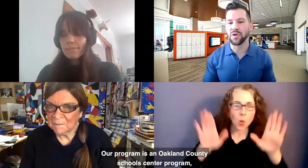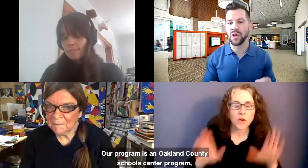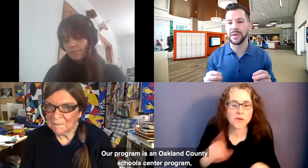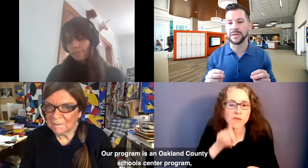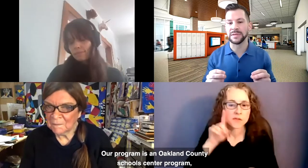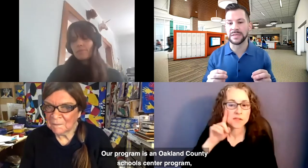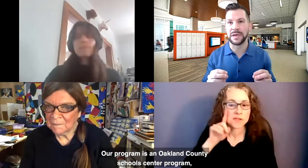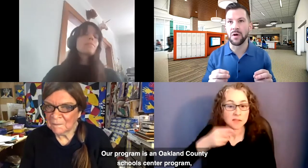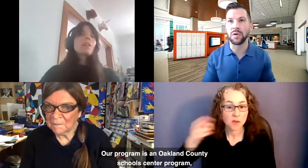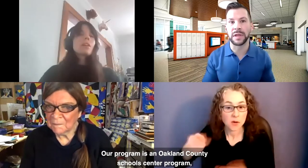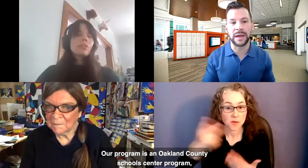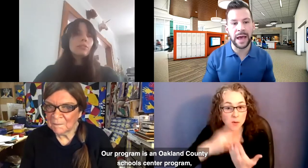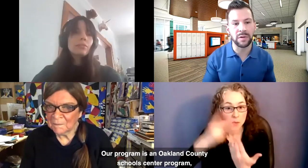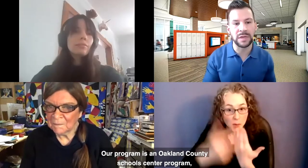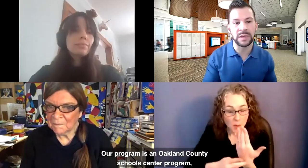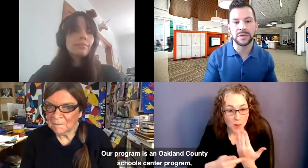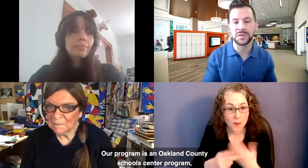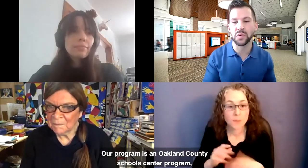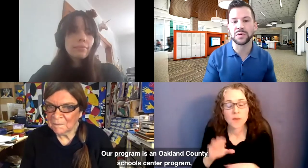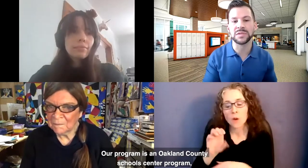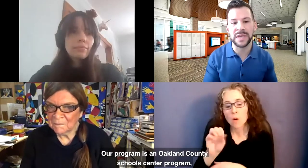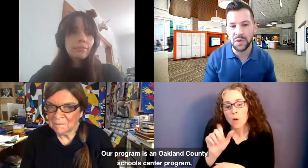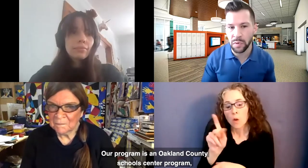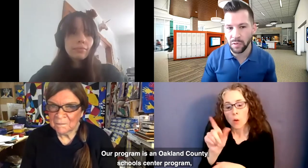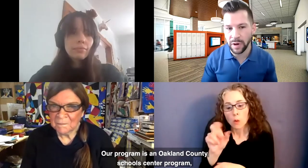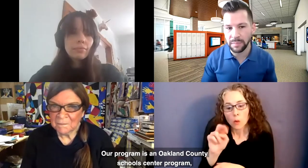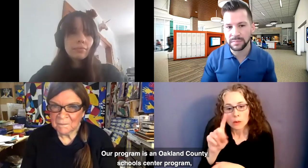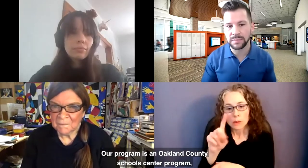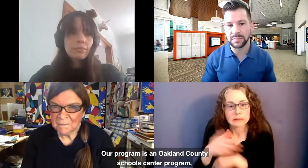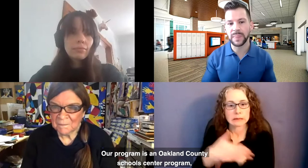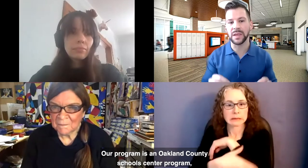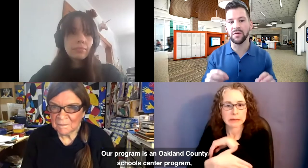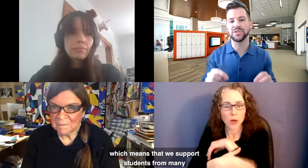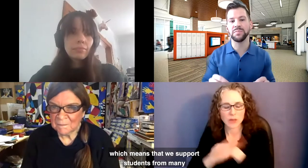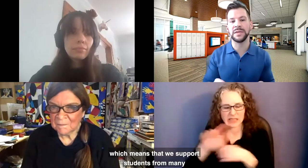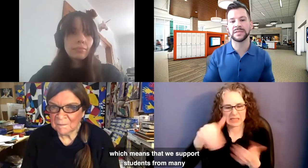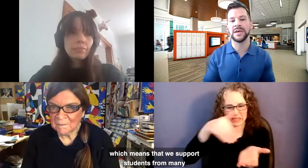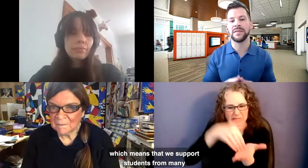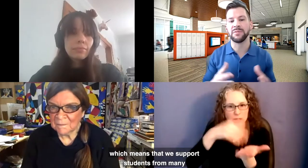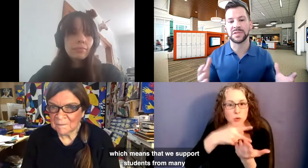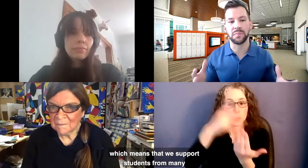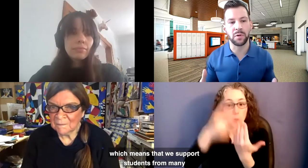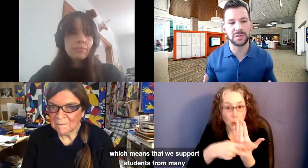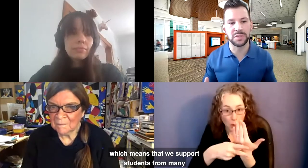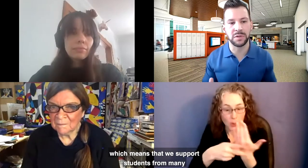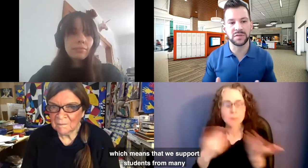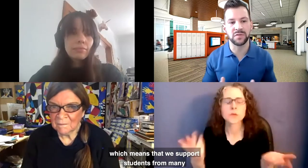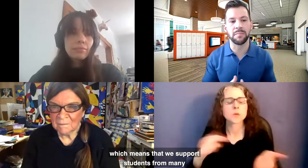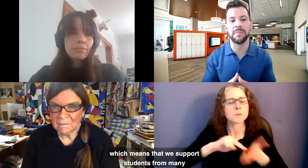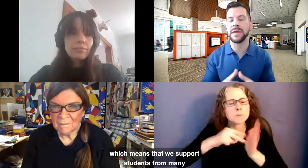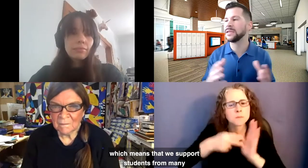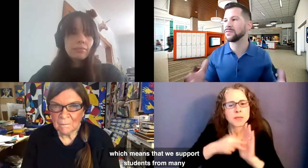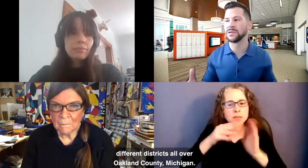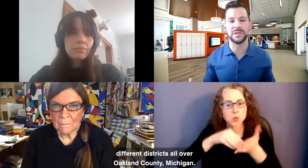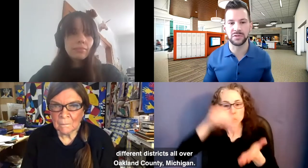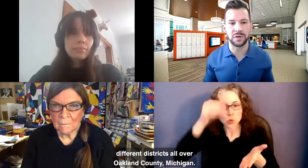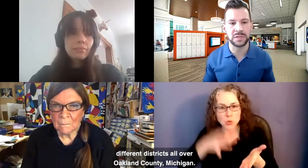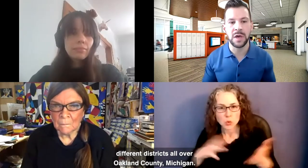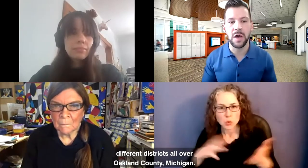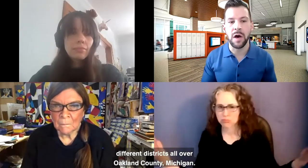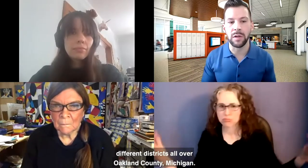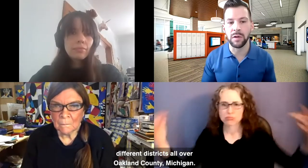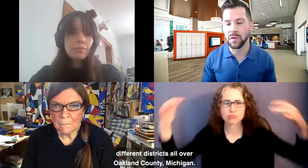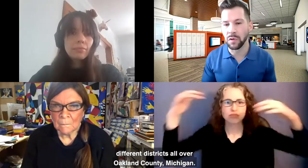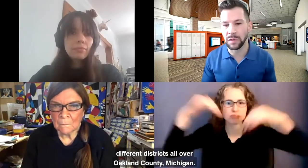Our program is a Oakland County School Center program, which means that we support students from many different